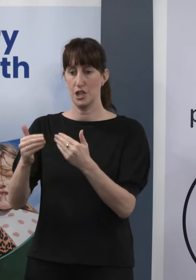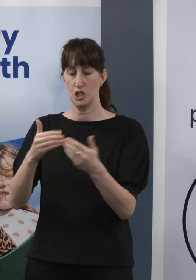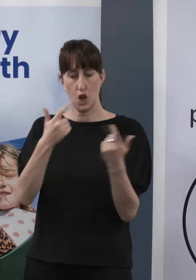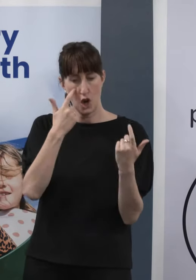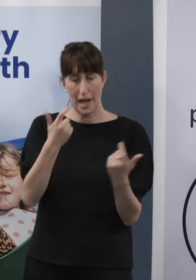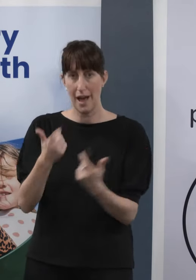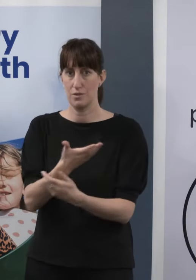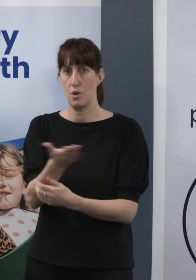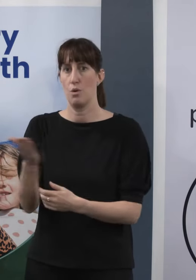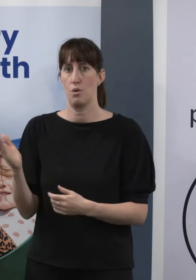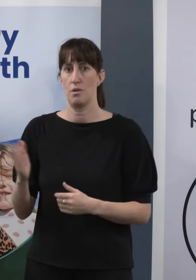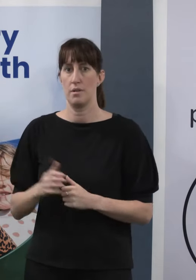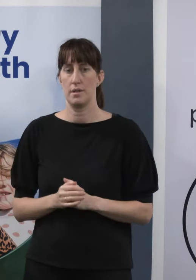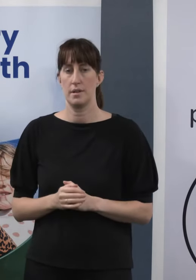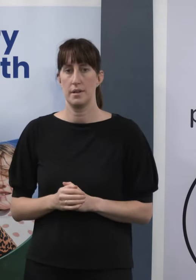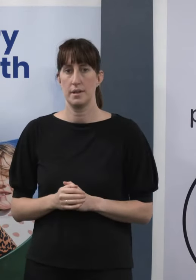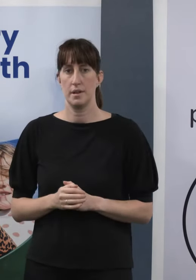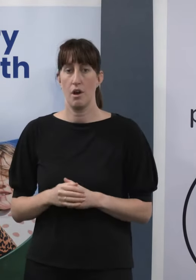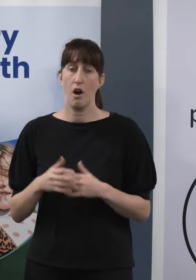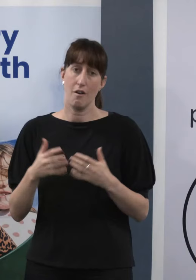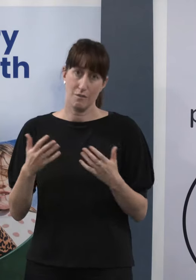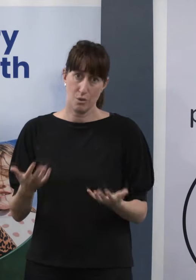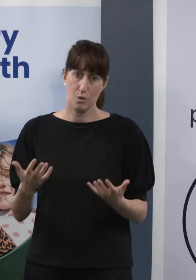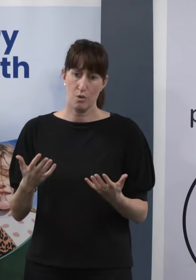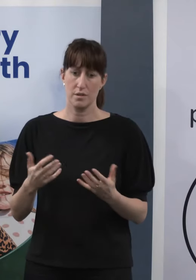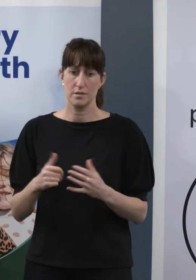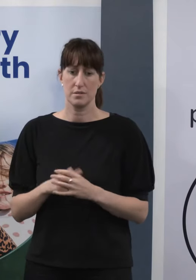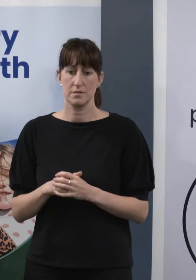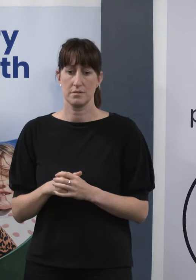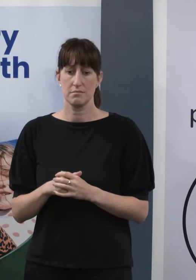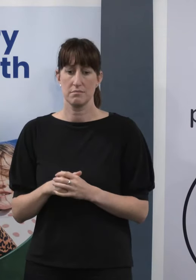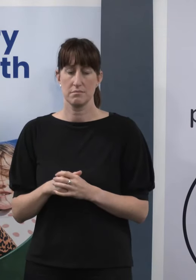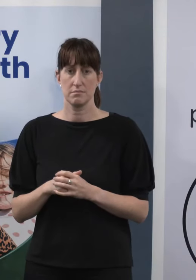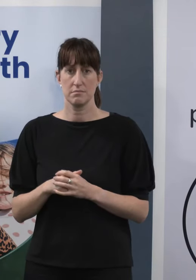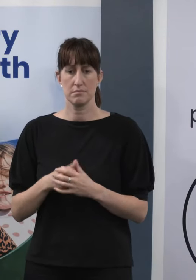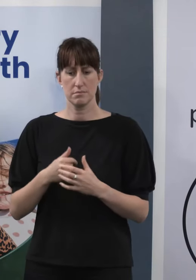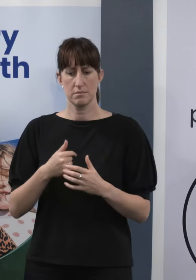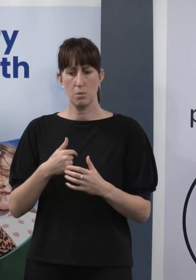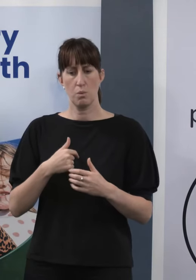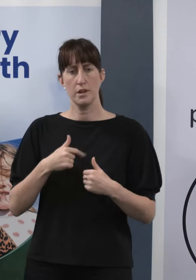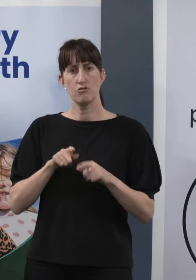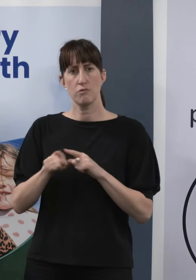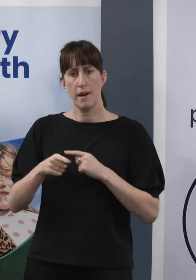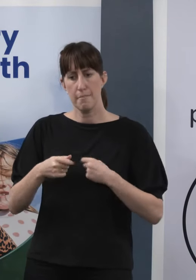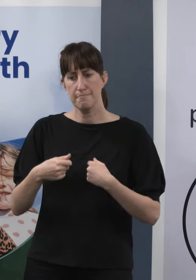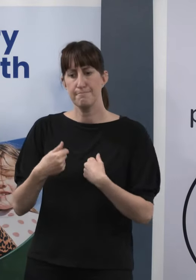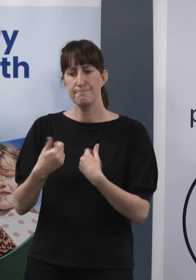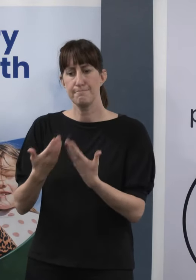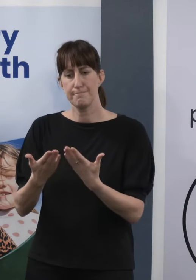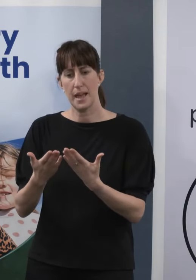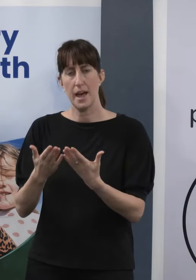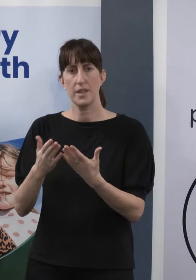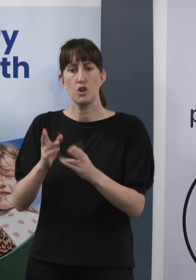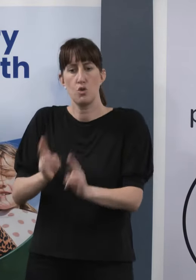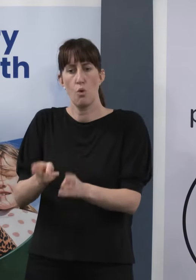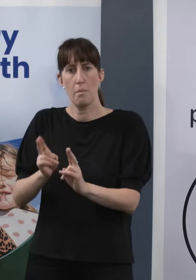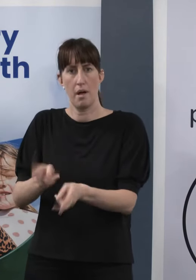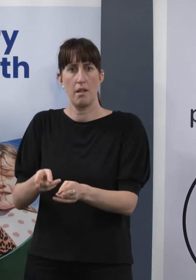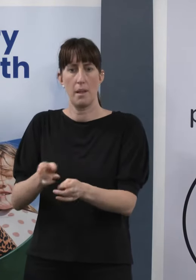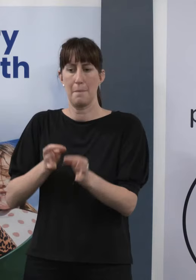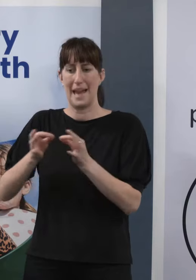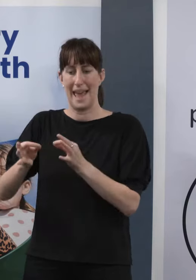timely manner. And, of course, continuing to deliver as much planned care as is possible during the busy periods.